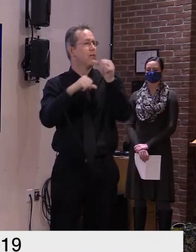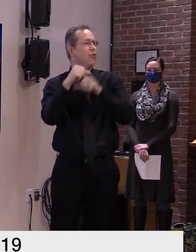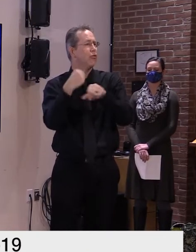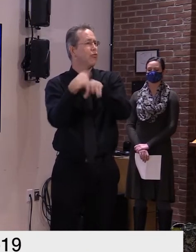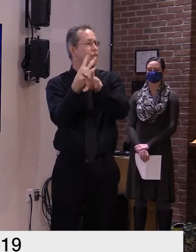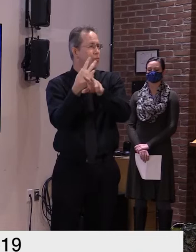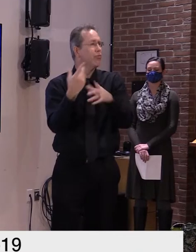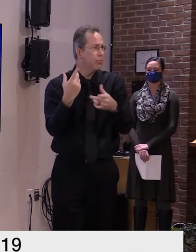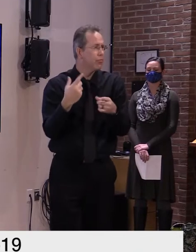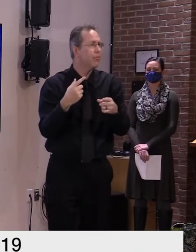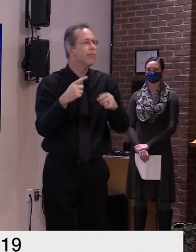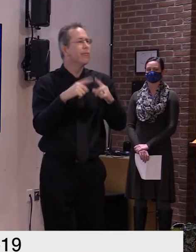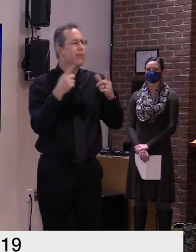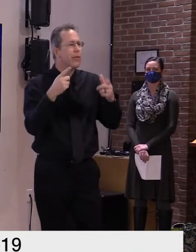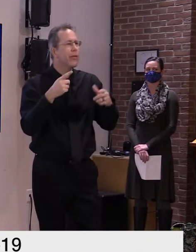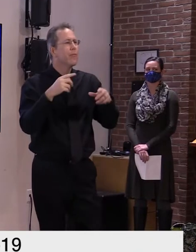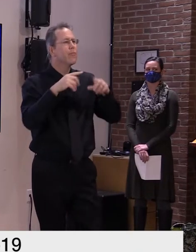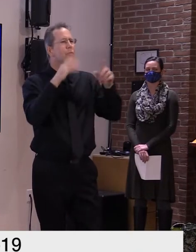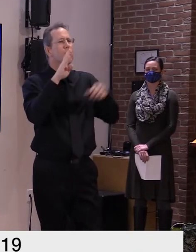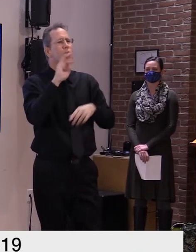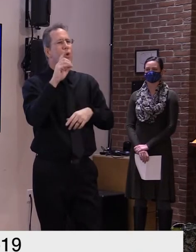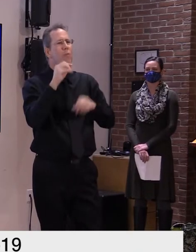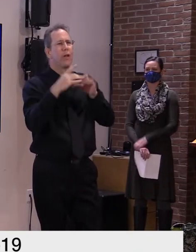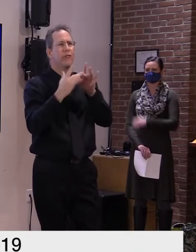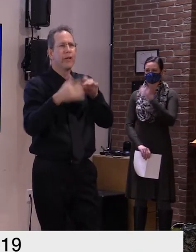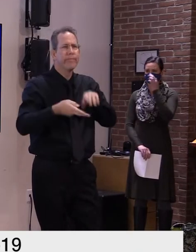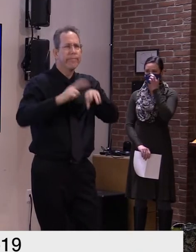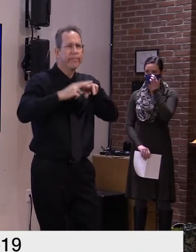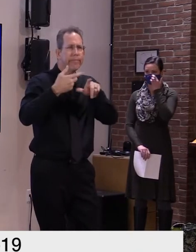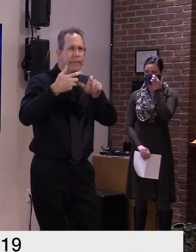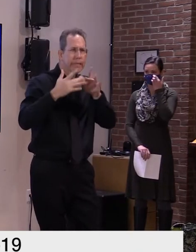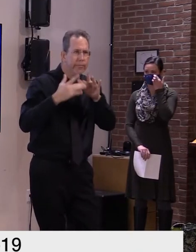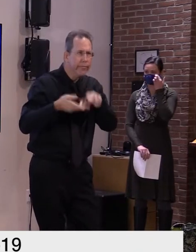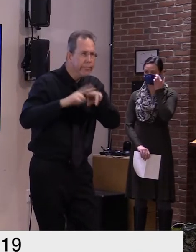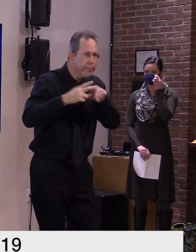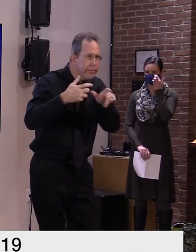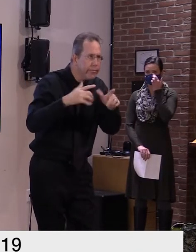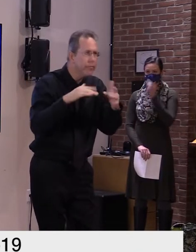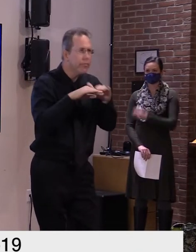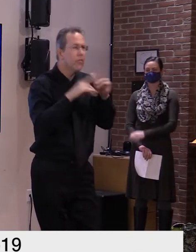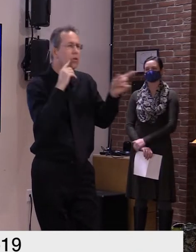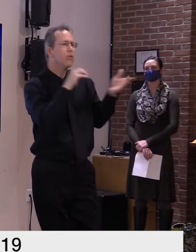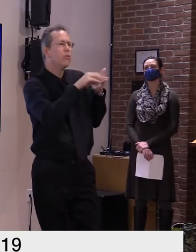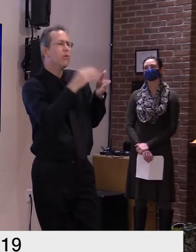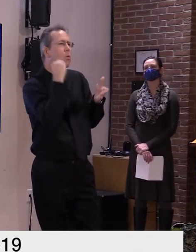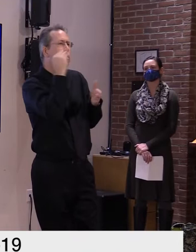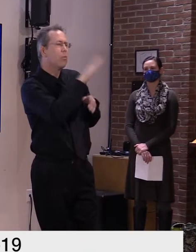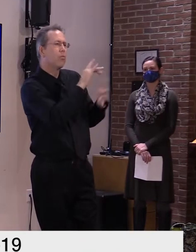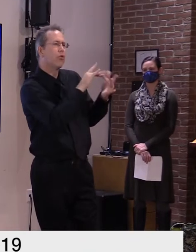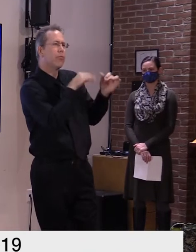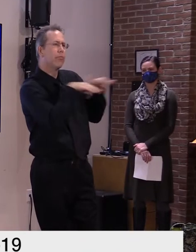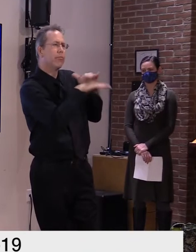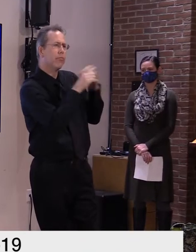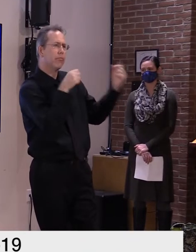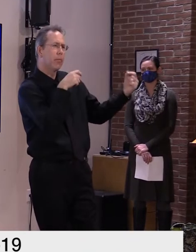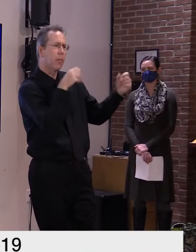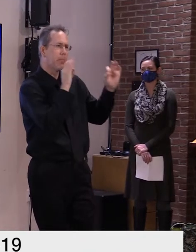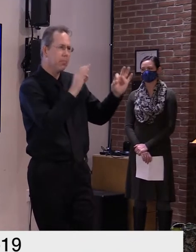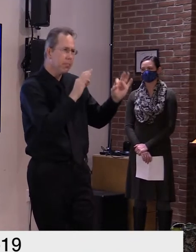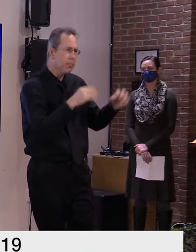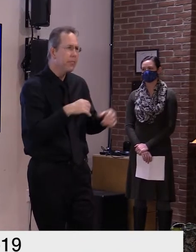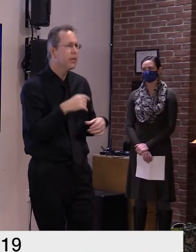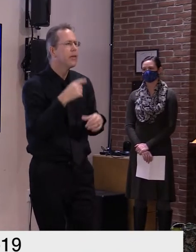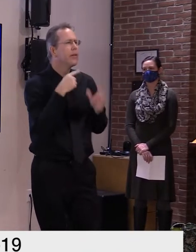and providing internet access to students who would not otherwise have access at home and simulated labs dissection kits